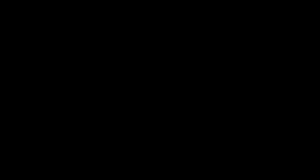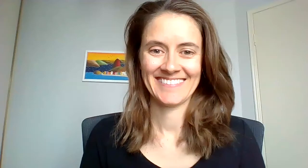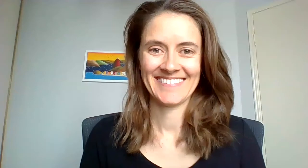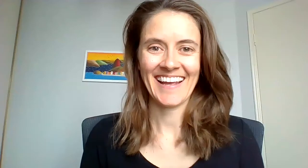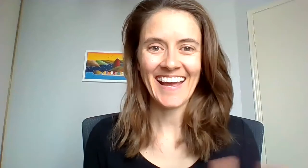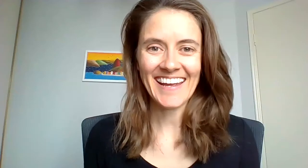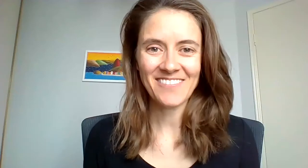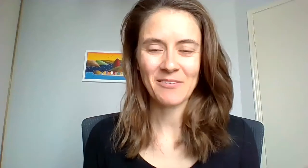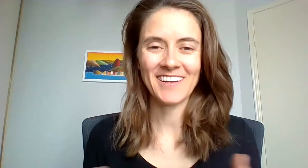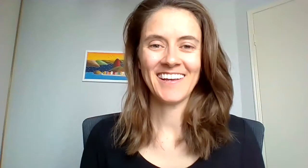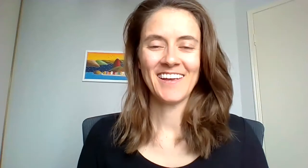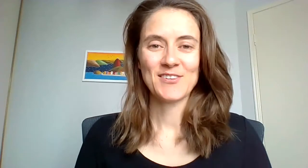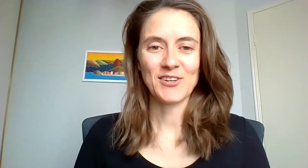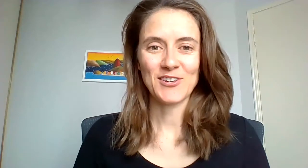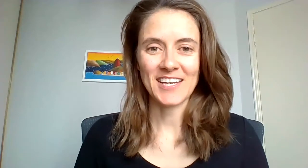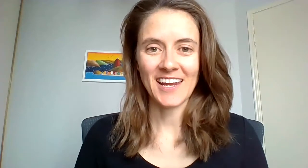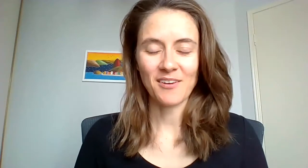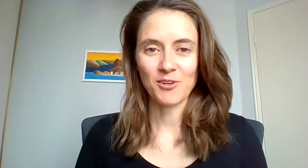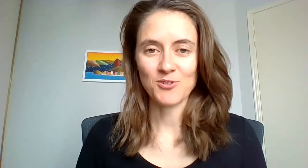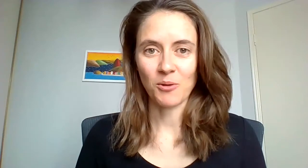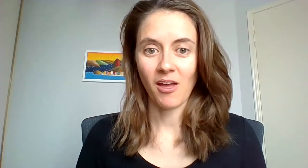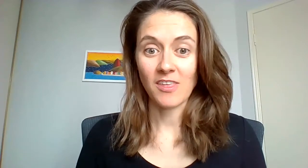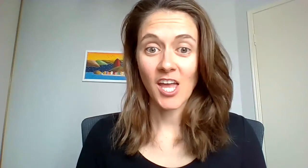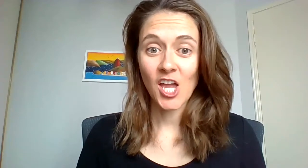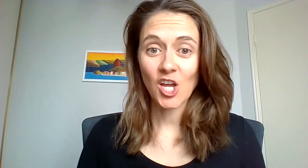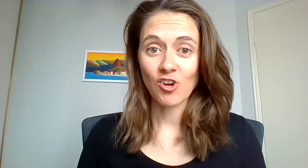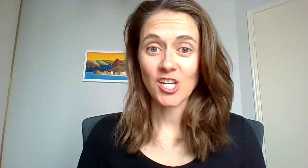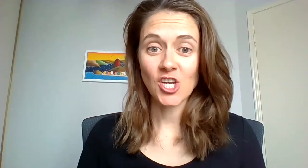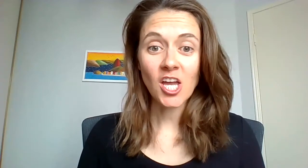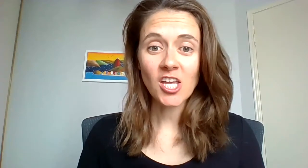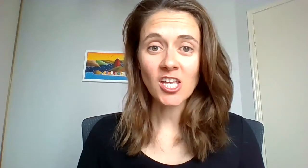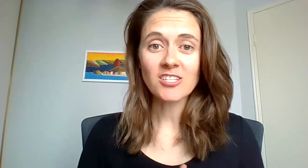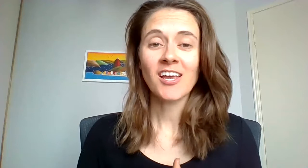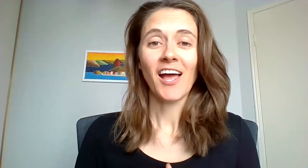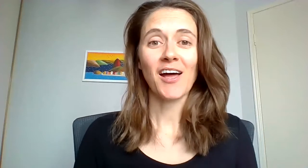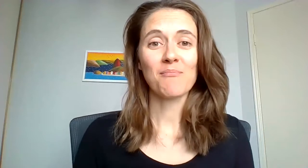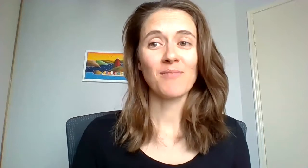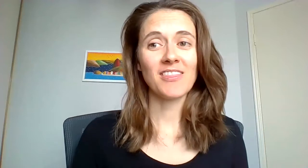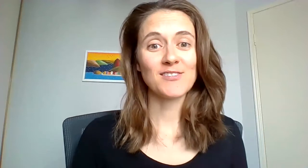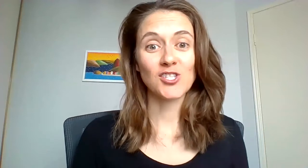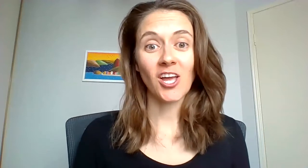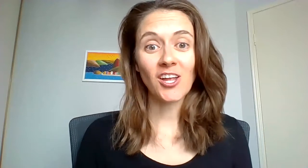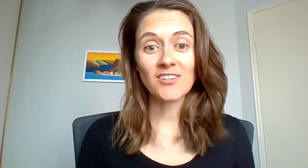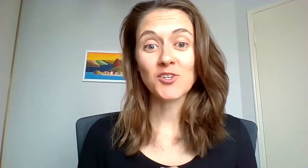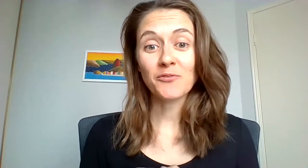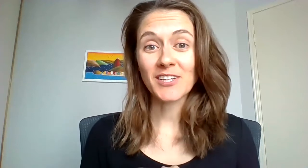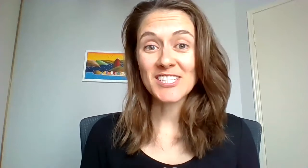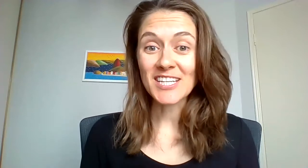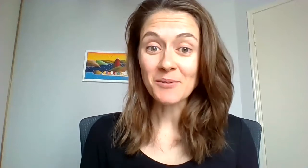Hey everyone, so today I'm going to talk about the angry child. This child is not fun to deal